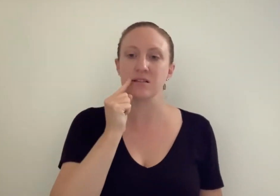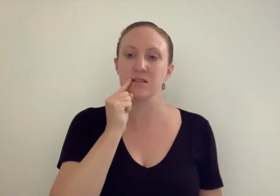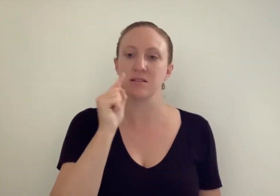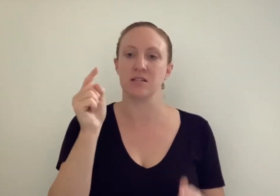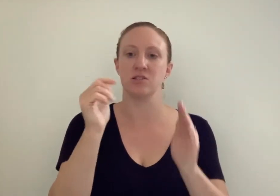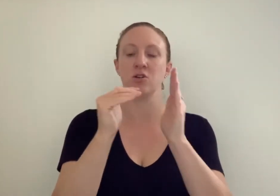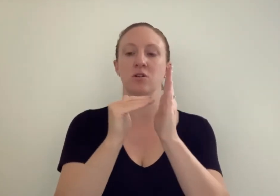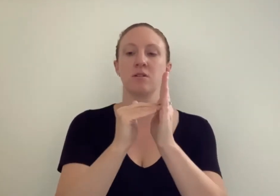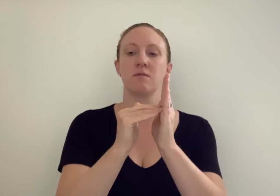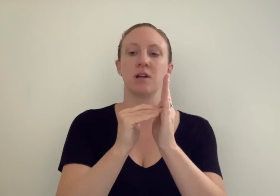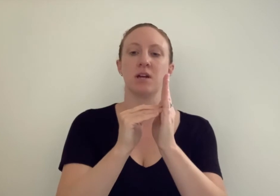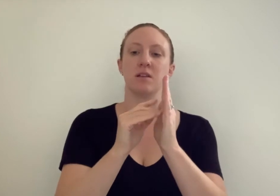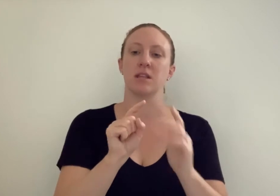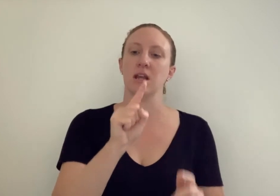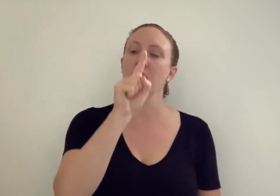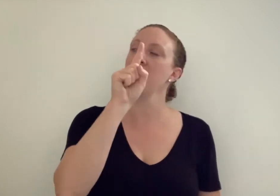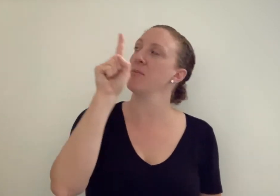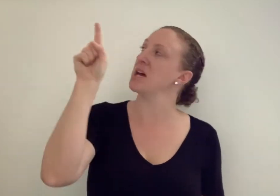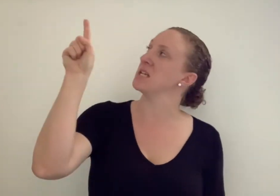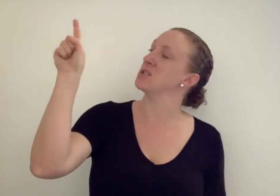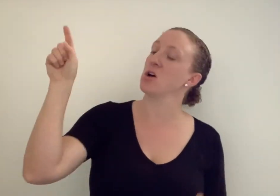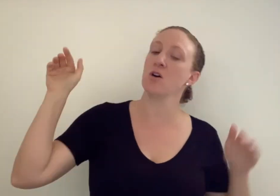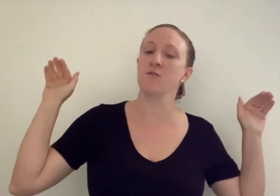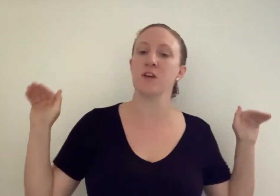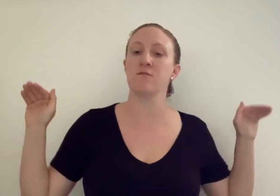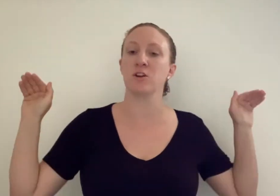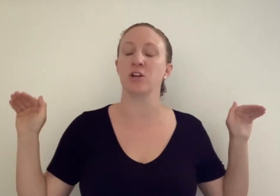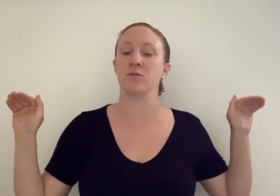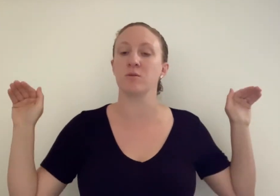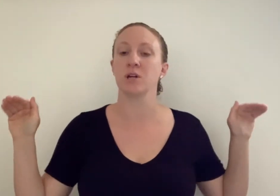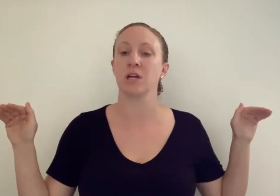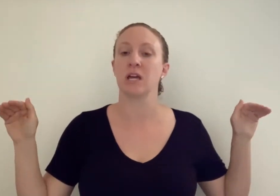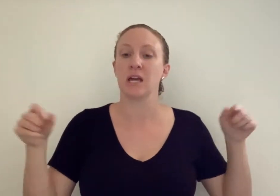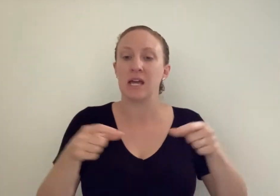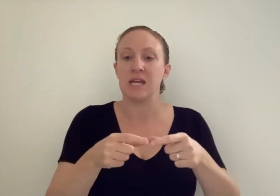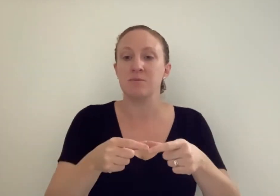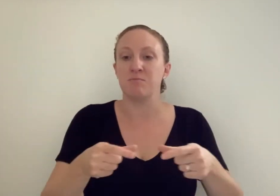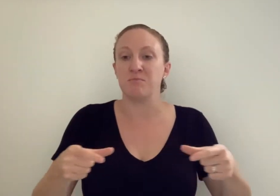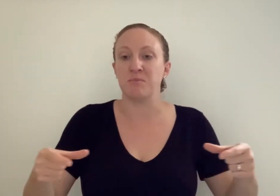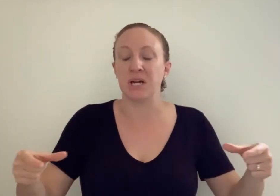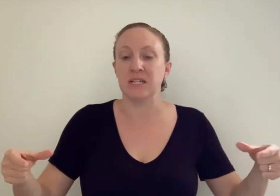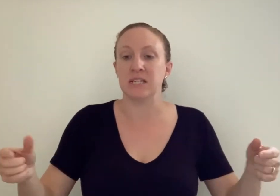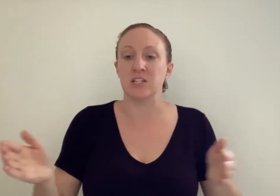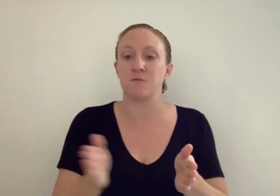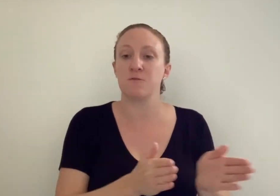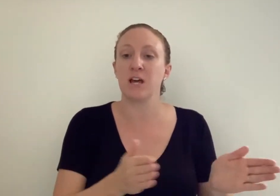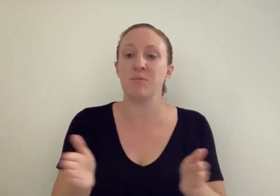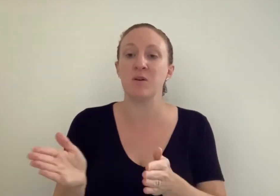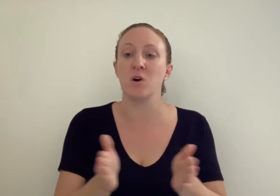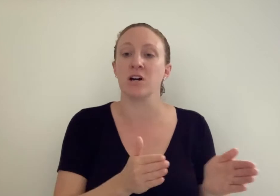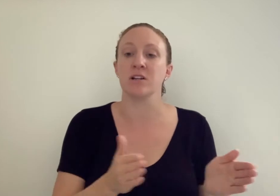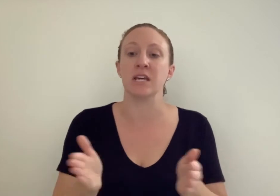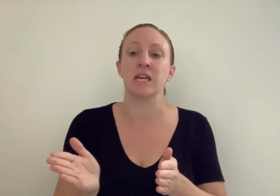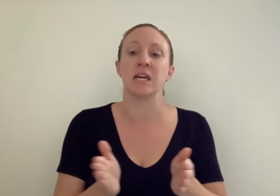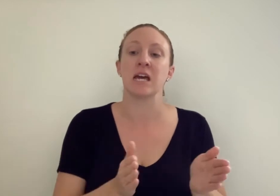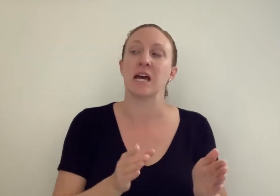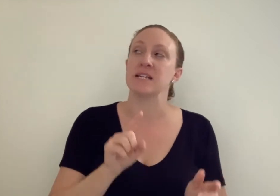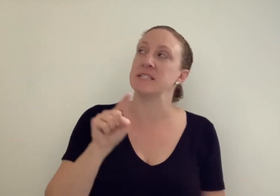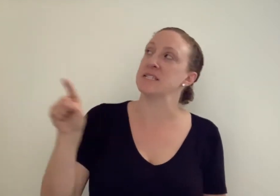said Sog. Then up and off he flew, his bandage flapping wildly as he